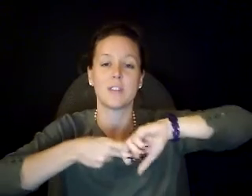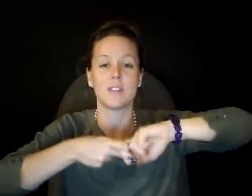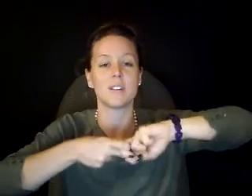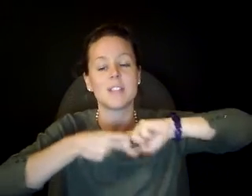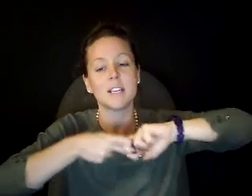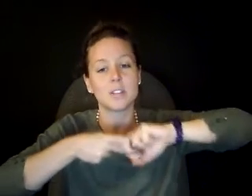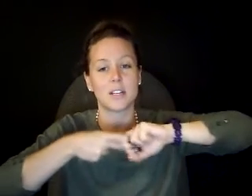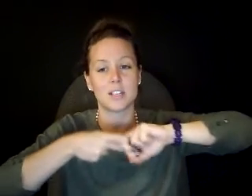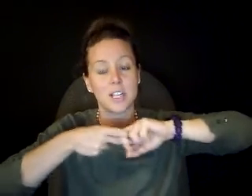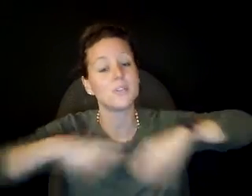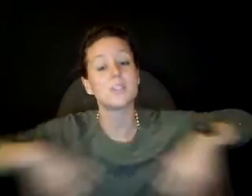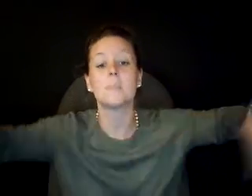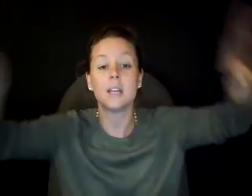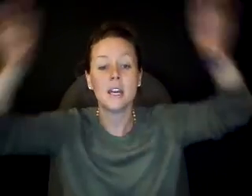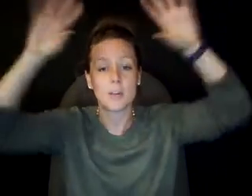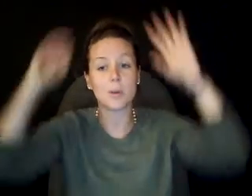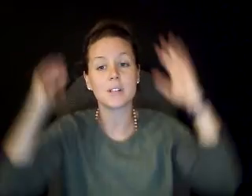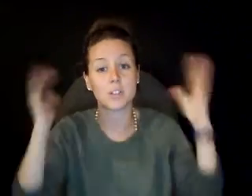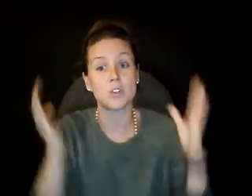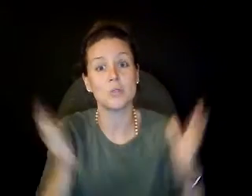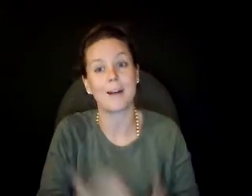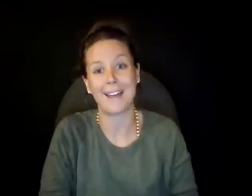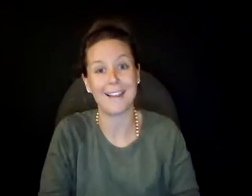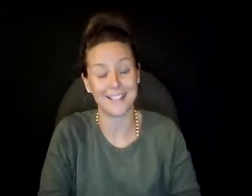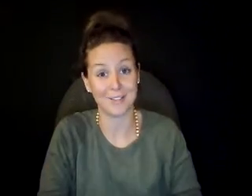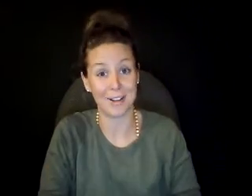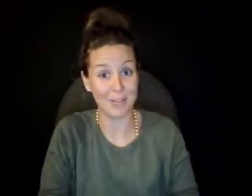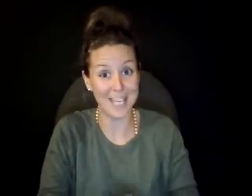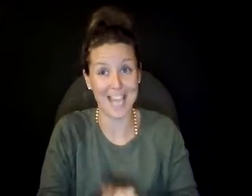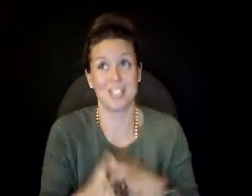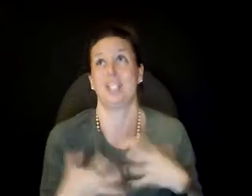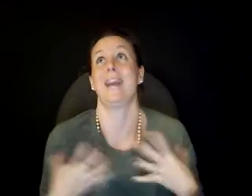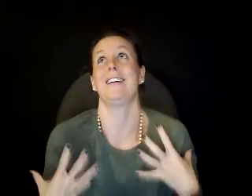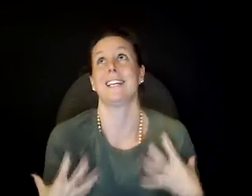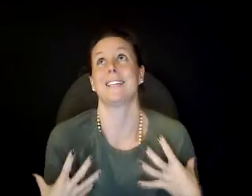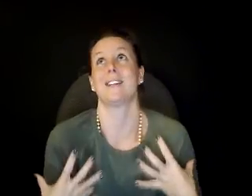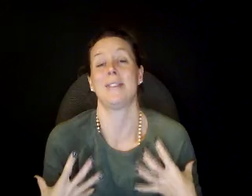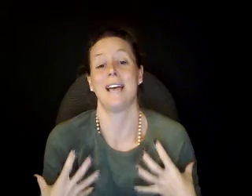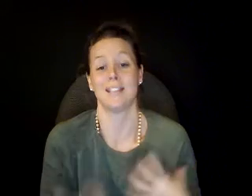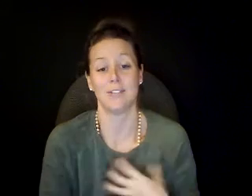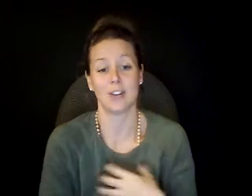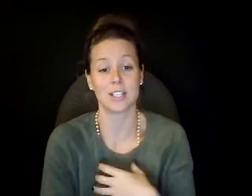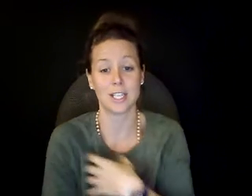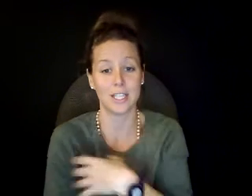forgiveness. The interlocking chain of atonement that brings us to that reality of love that we can share in because it's our reality for all eternity.